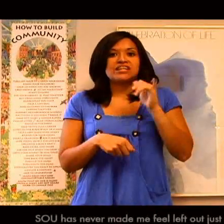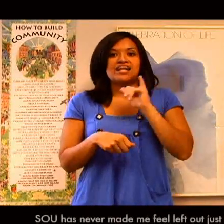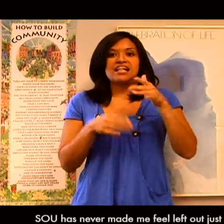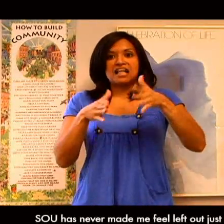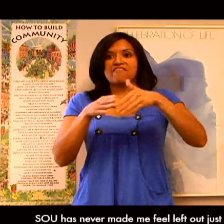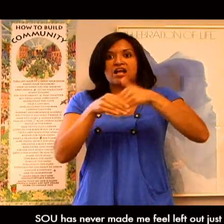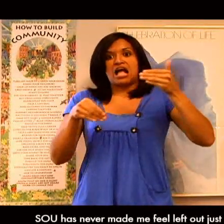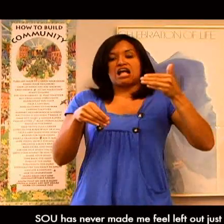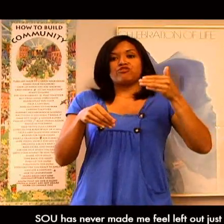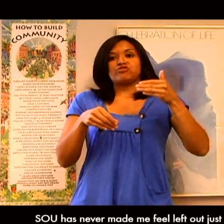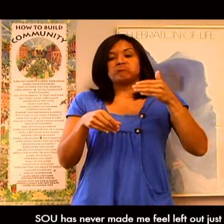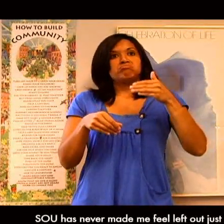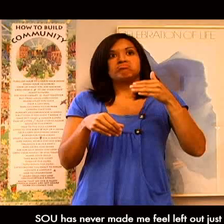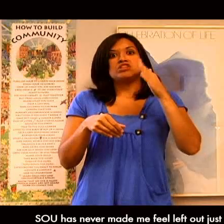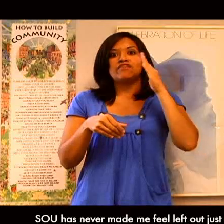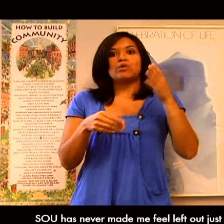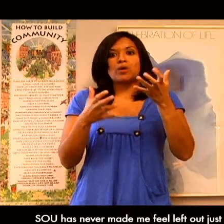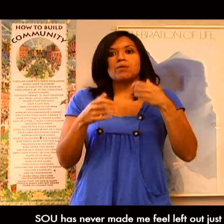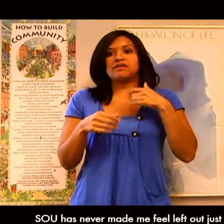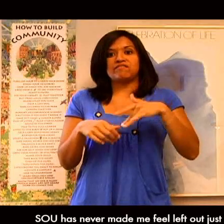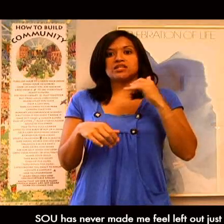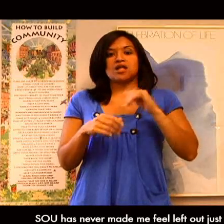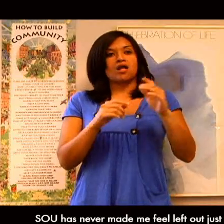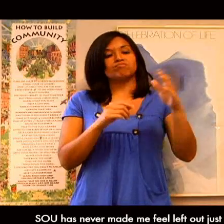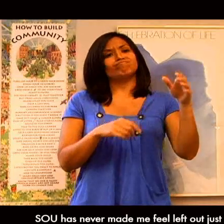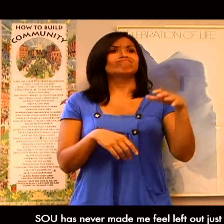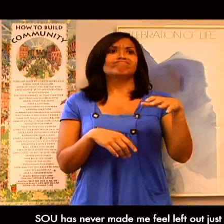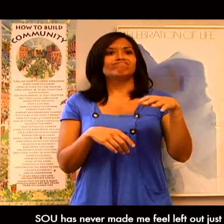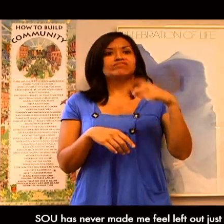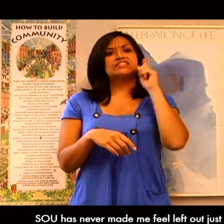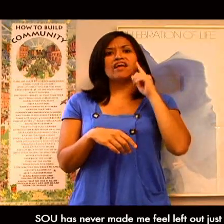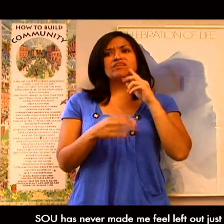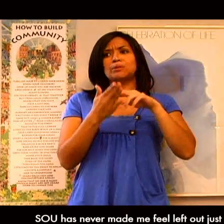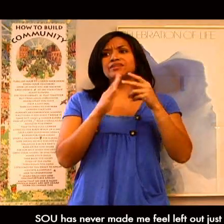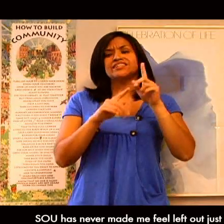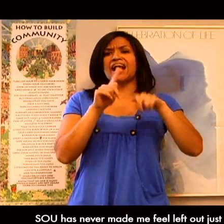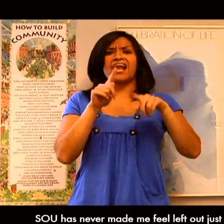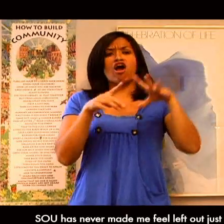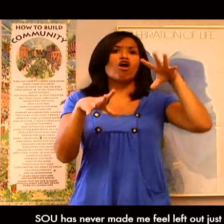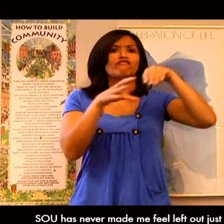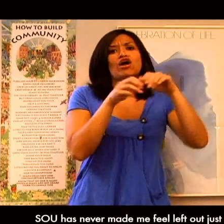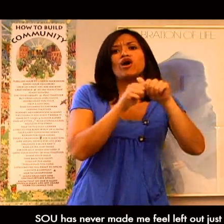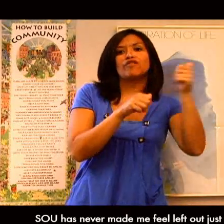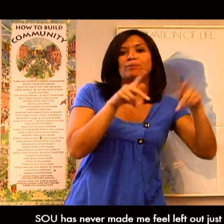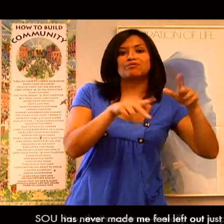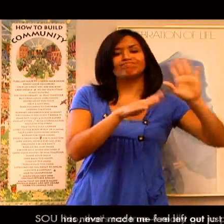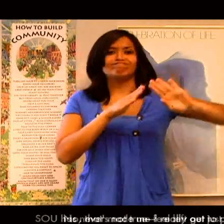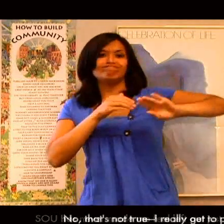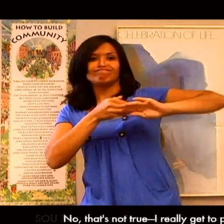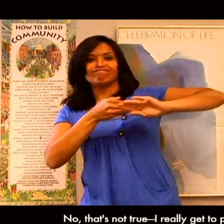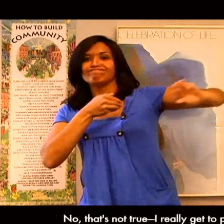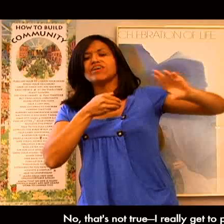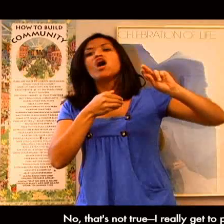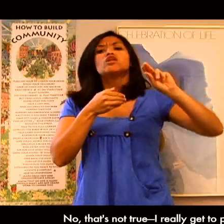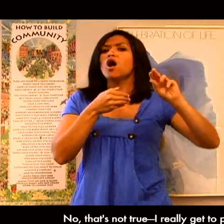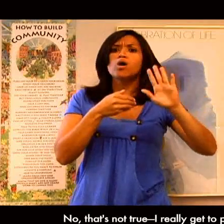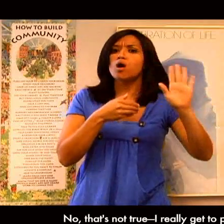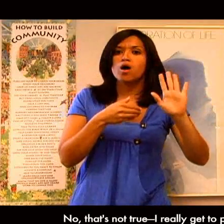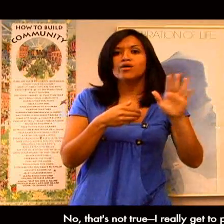SOU has never made me feel left out just because I'm deaf. No, that's not true. I